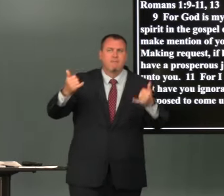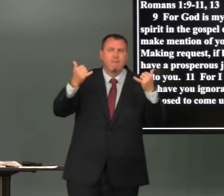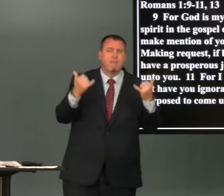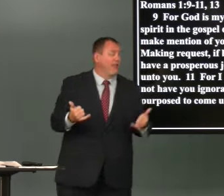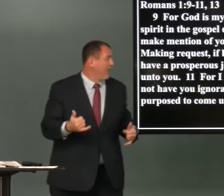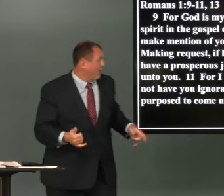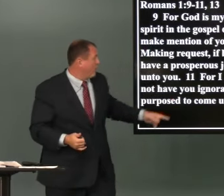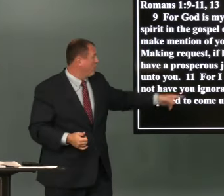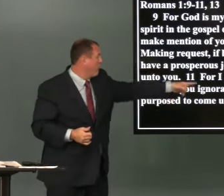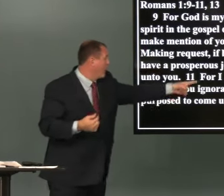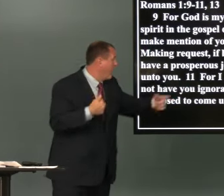now